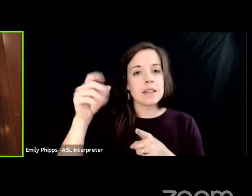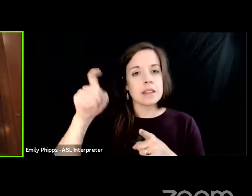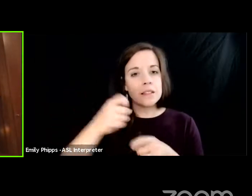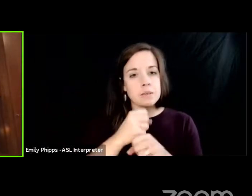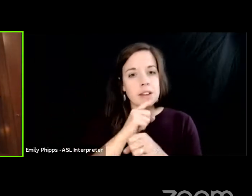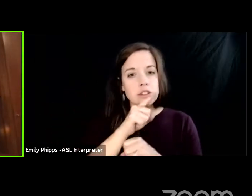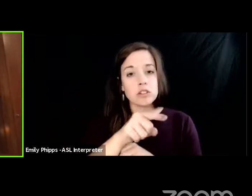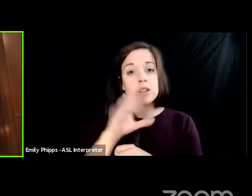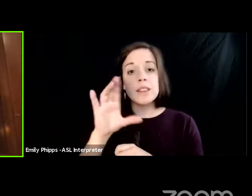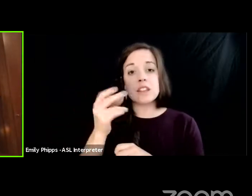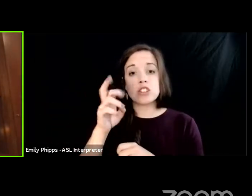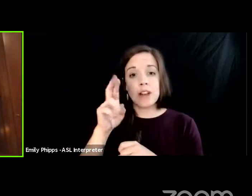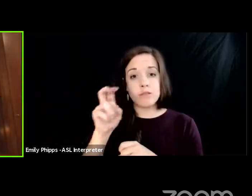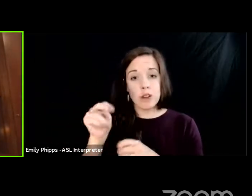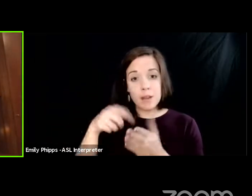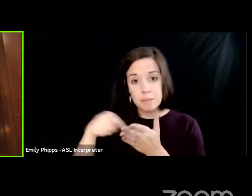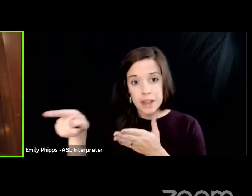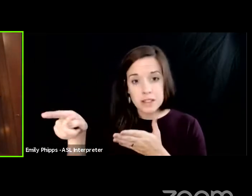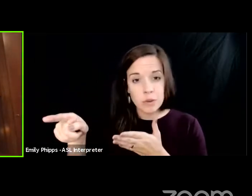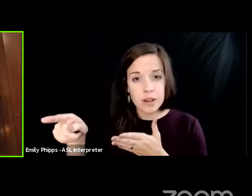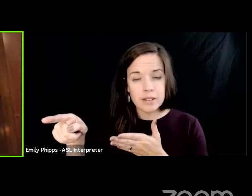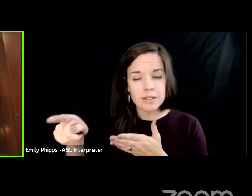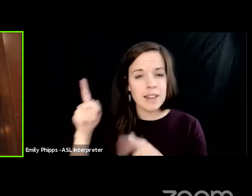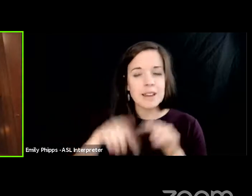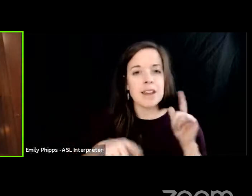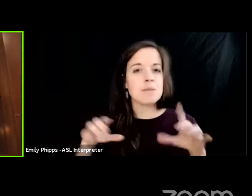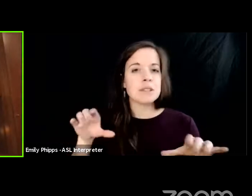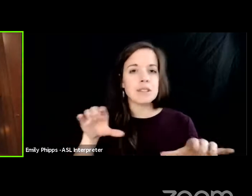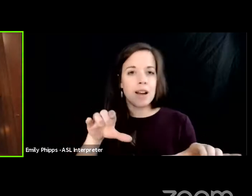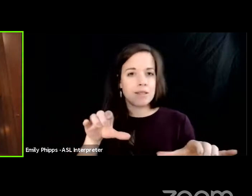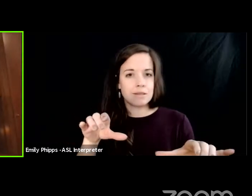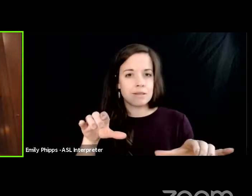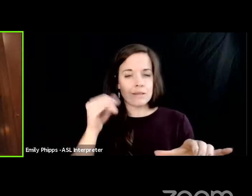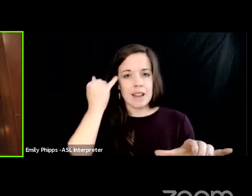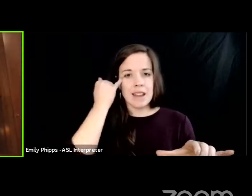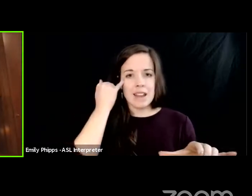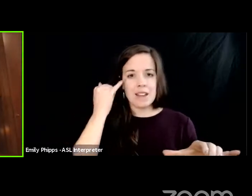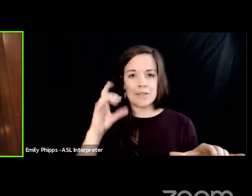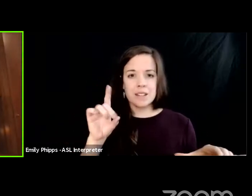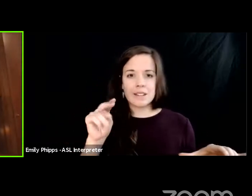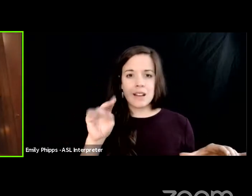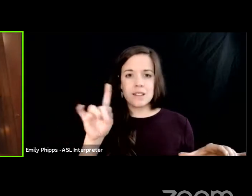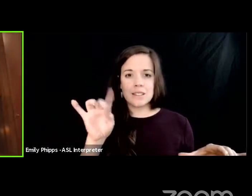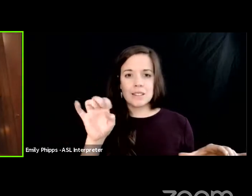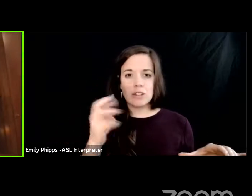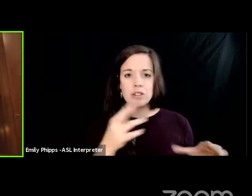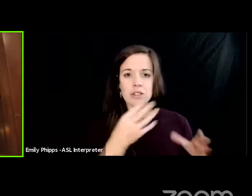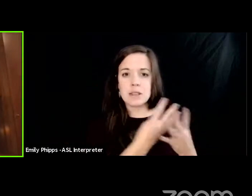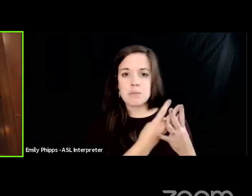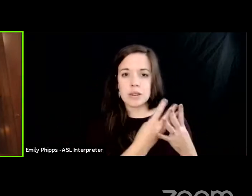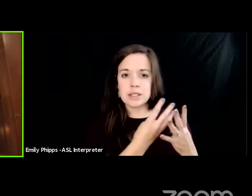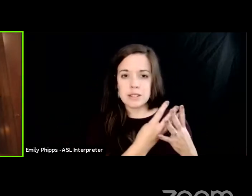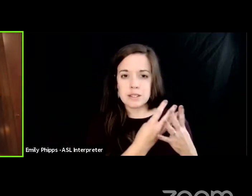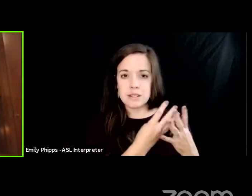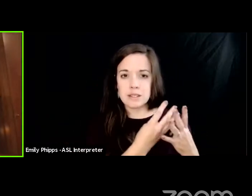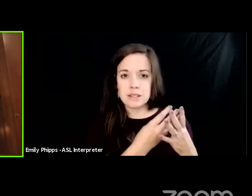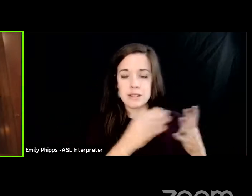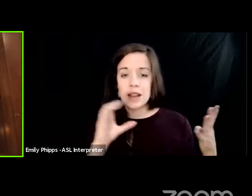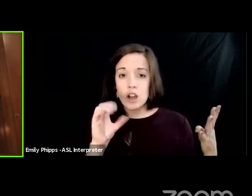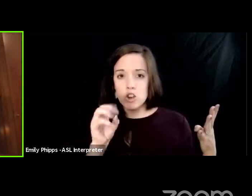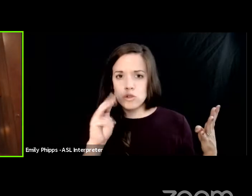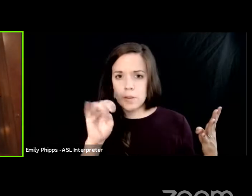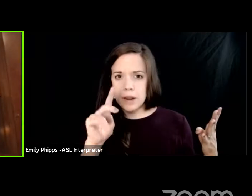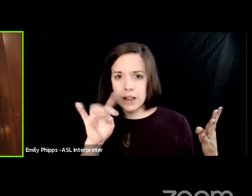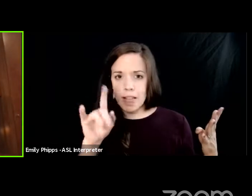pays for it and that can't be done if steven donzinger is in prison and he is criminalized for this